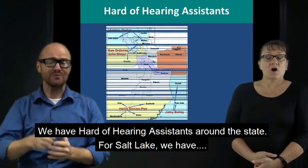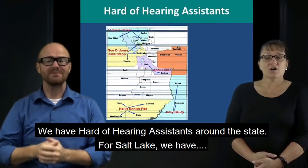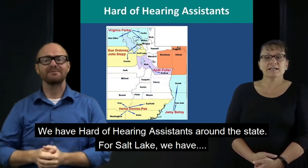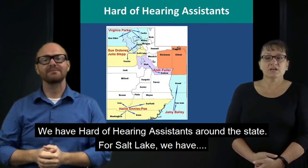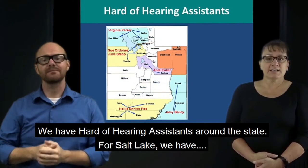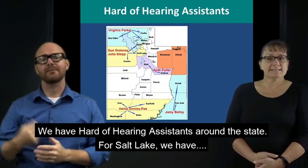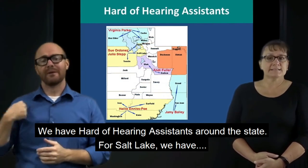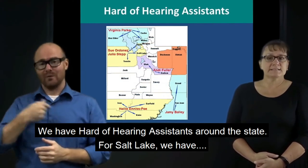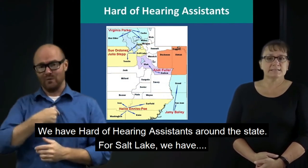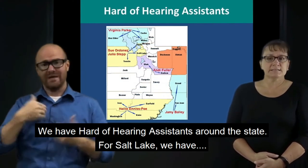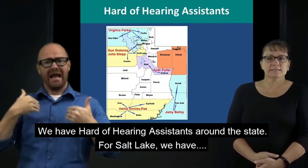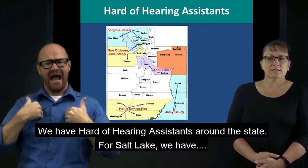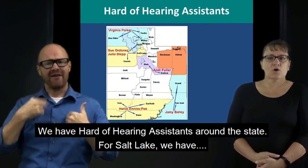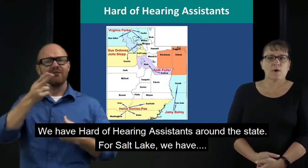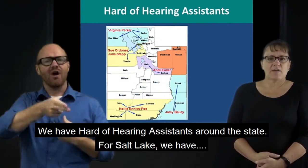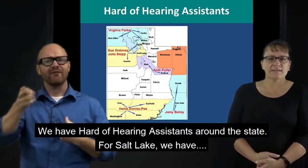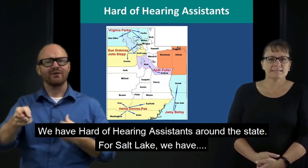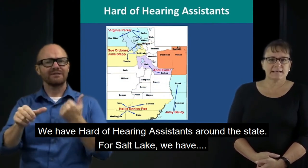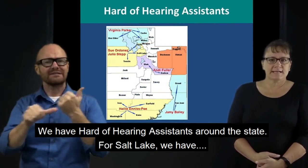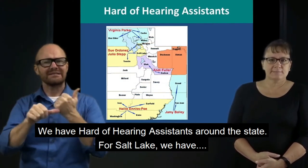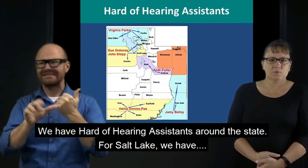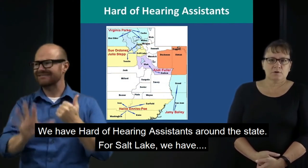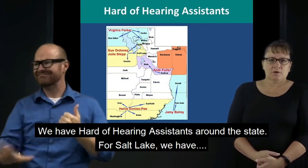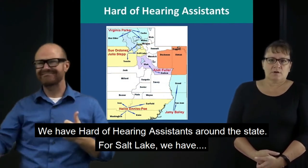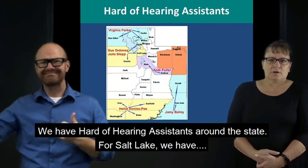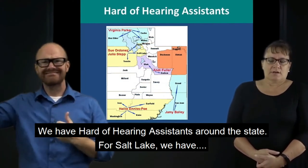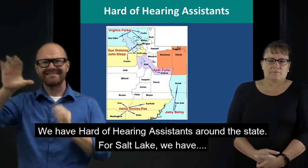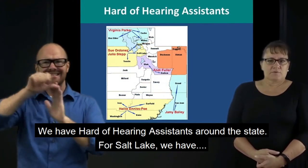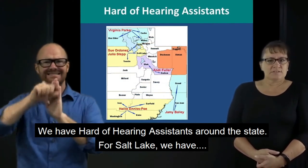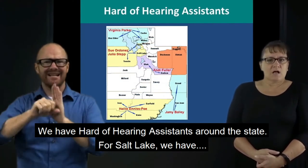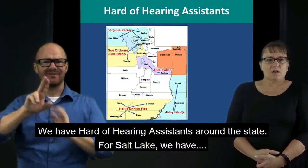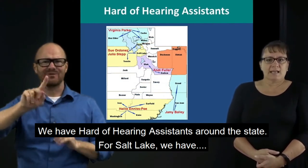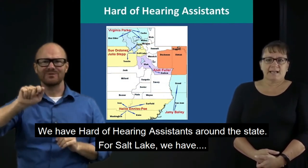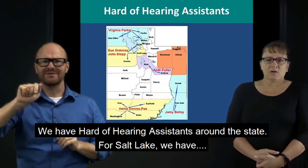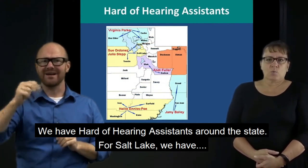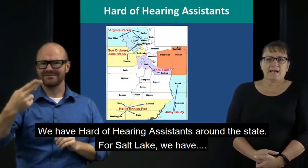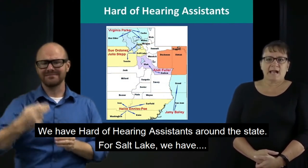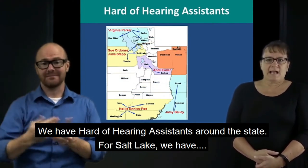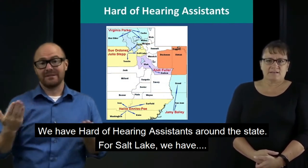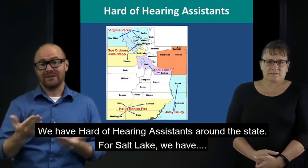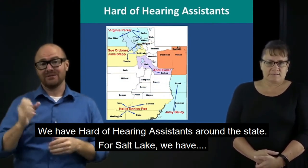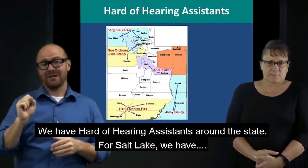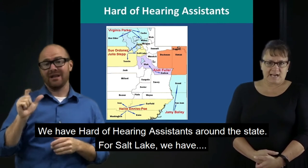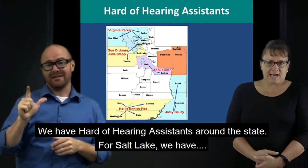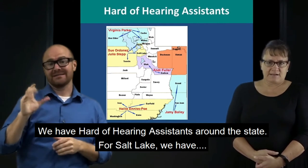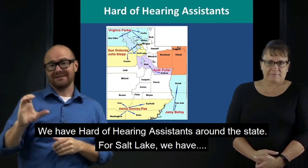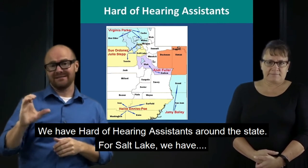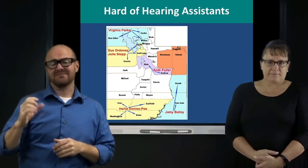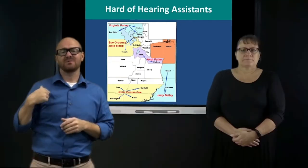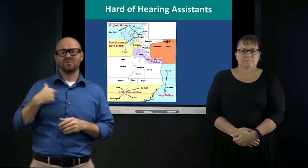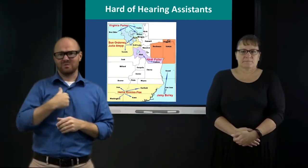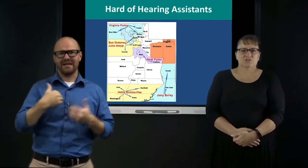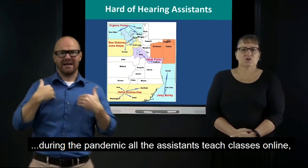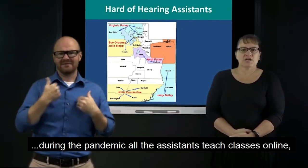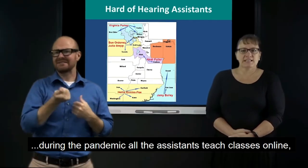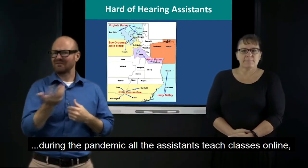hard-of-hearing assistants around the state. For Salt Lake, we have during the